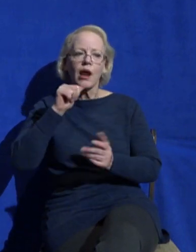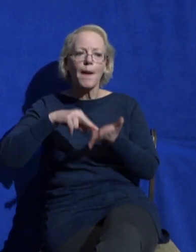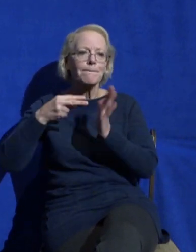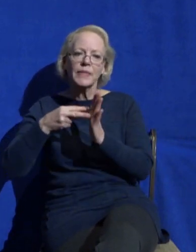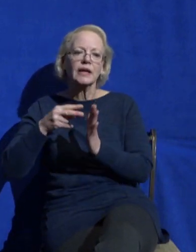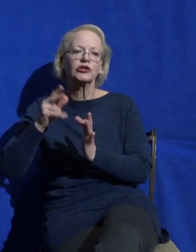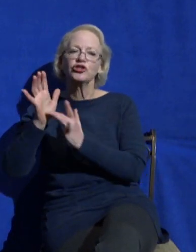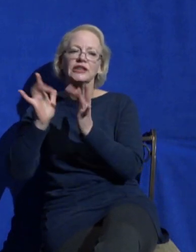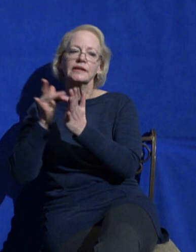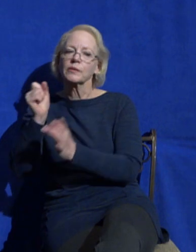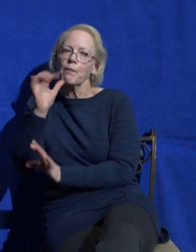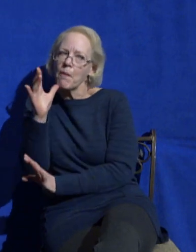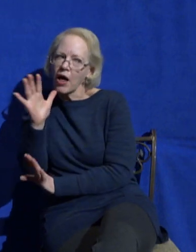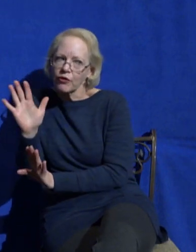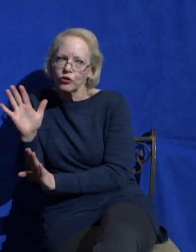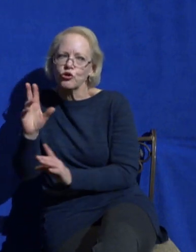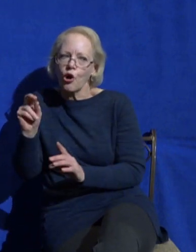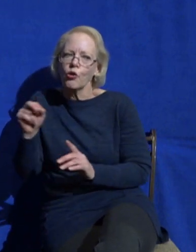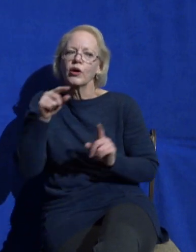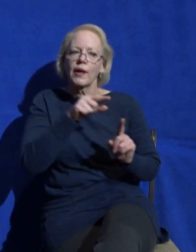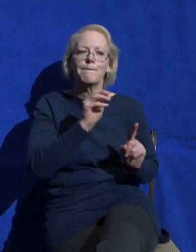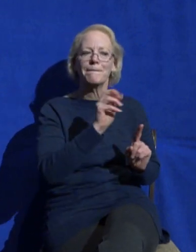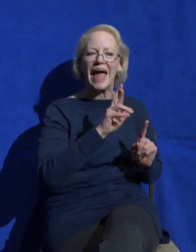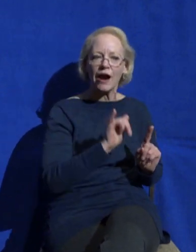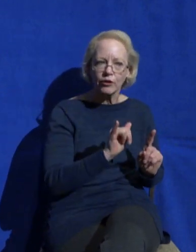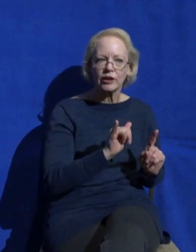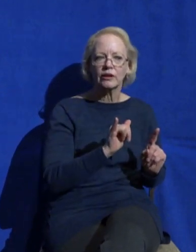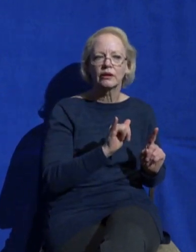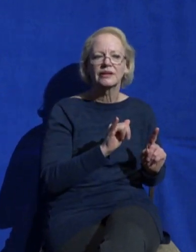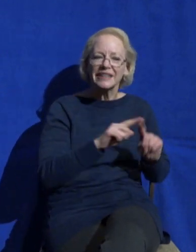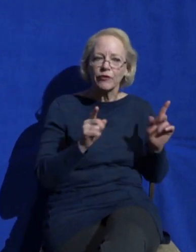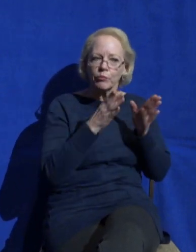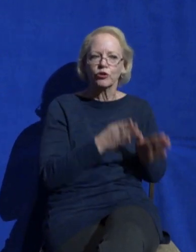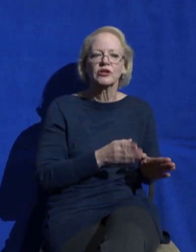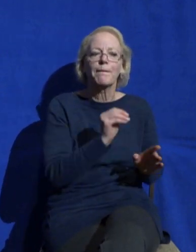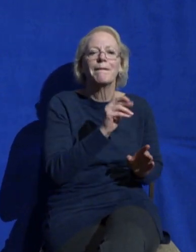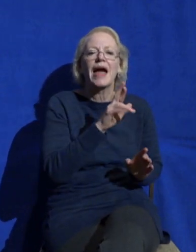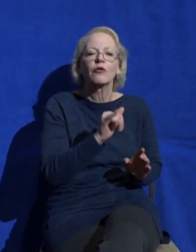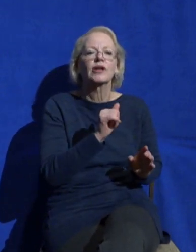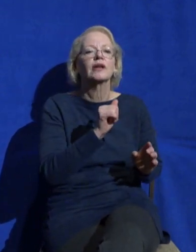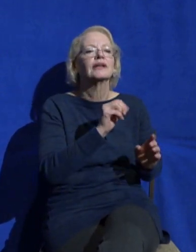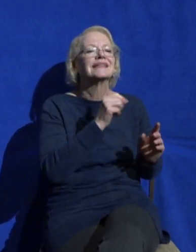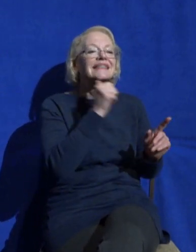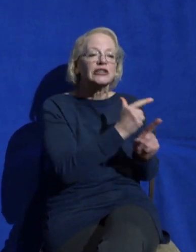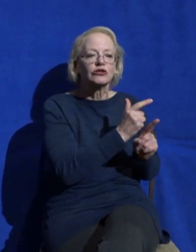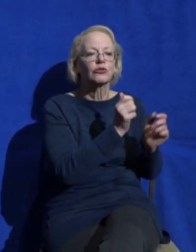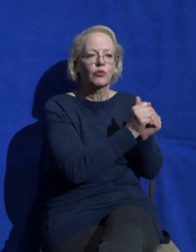time I see her mentioned, particularly in John's gospel, but Mary is always at Jesus' feet.